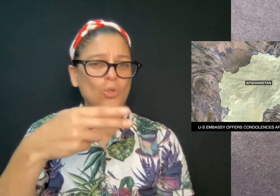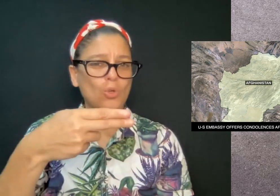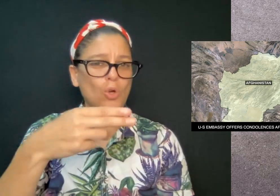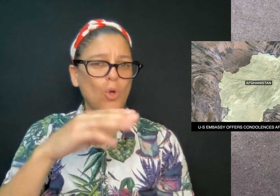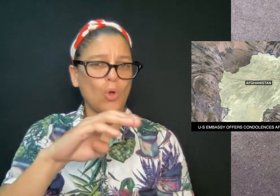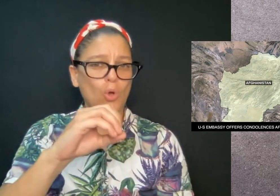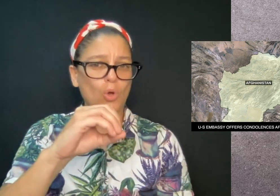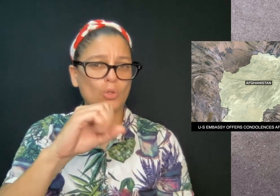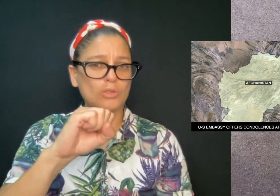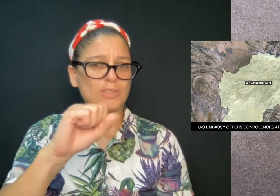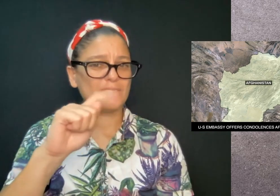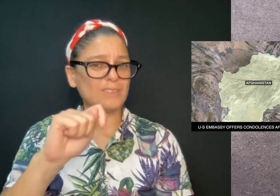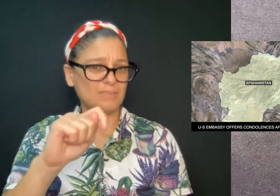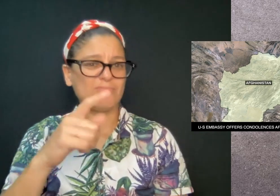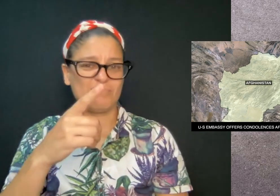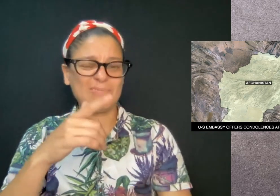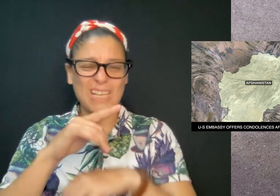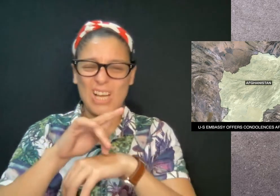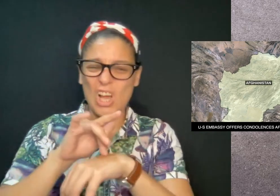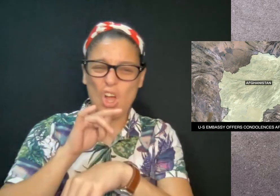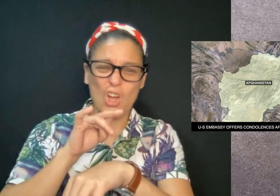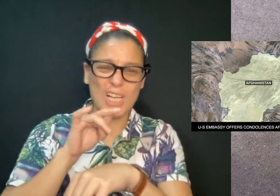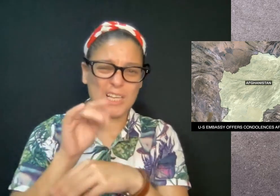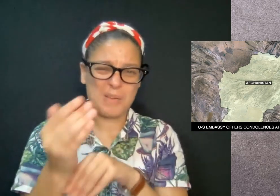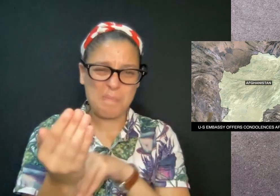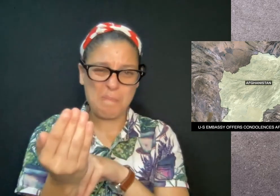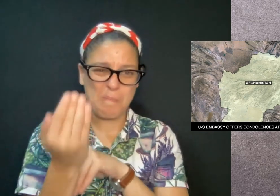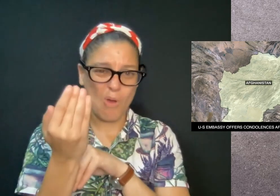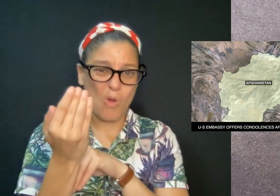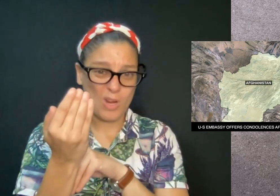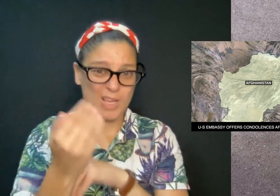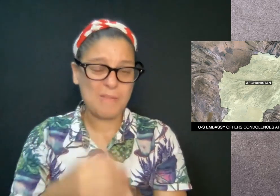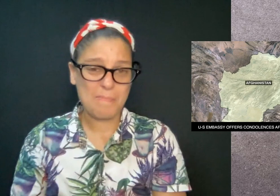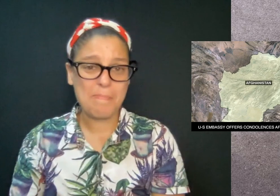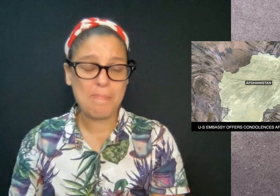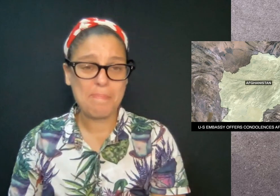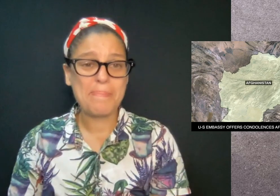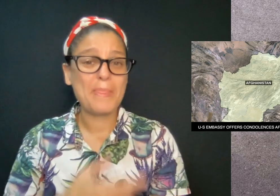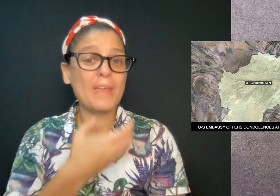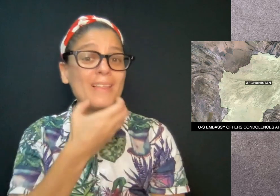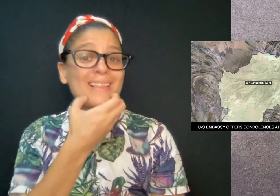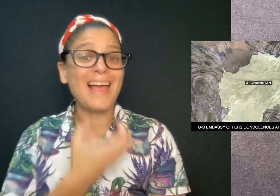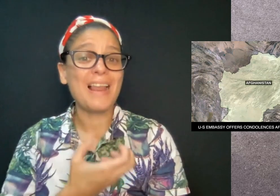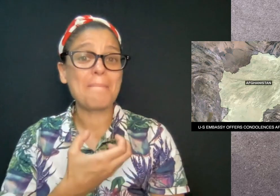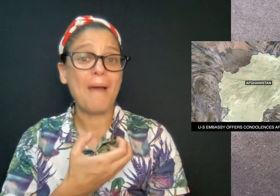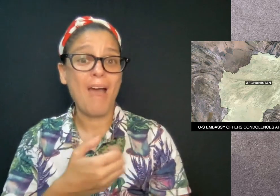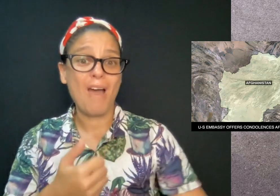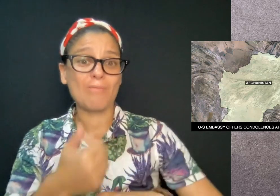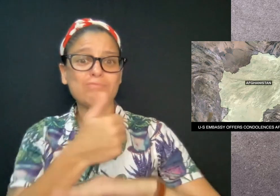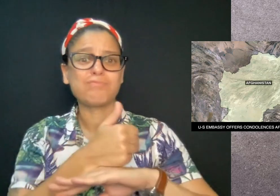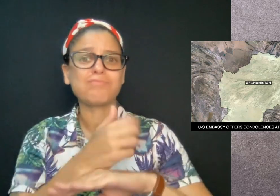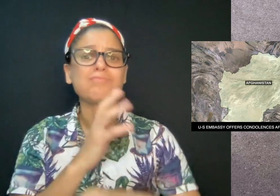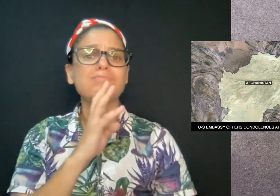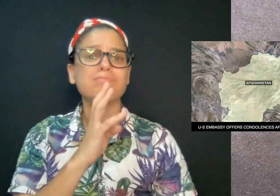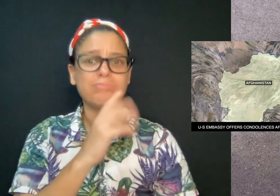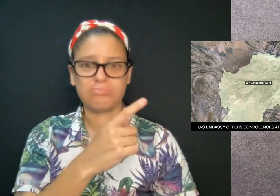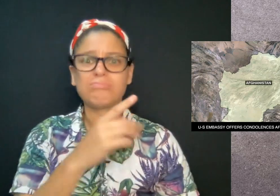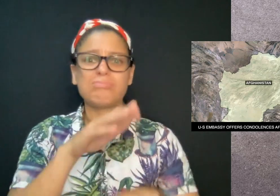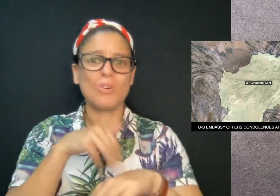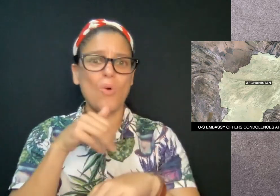5.9 magnitude quake hit an area southwest of the city of Kost in the early hours